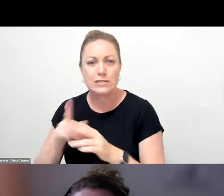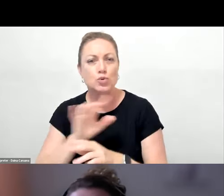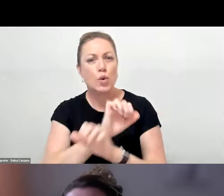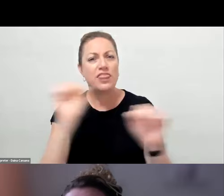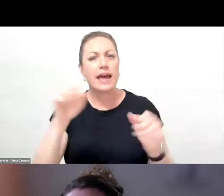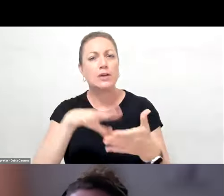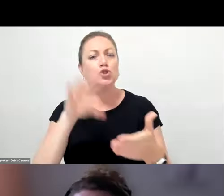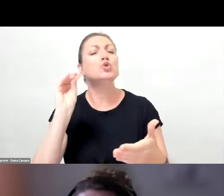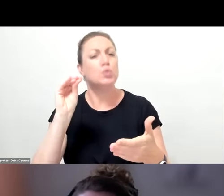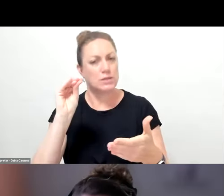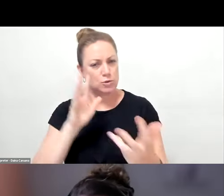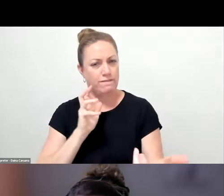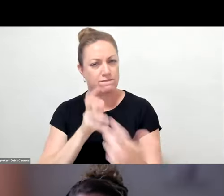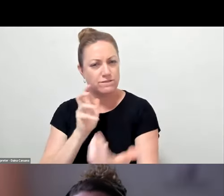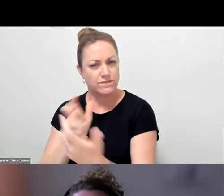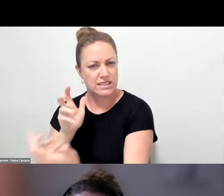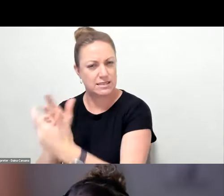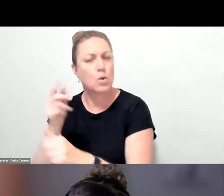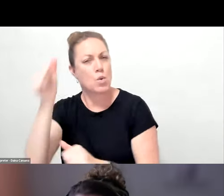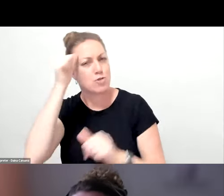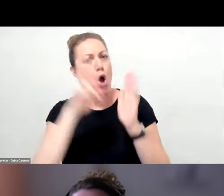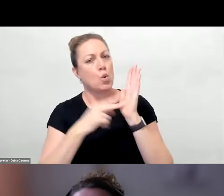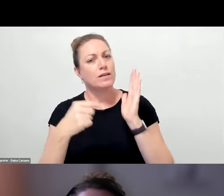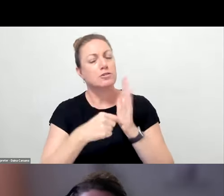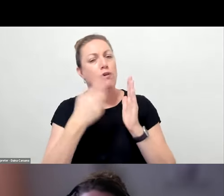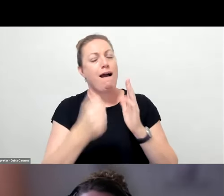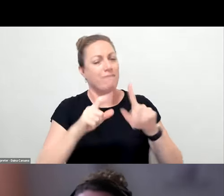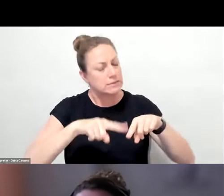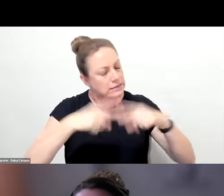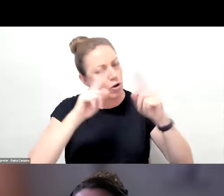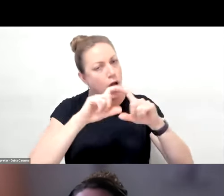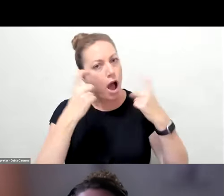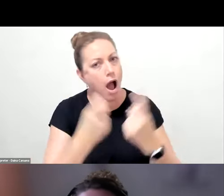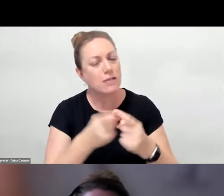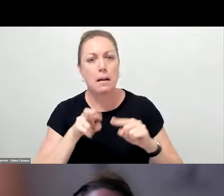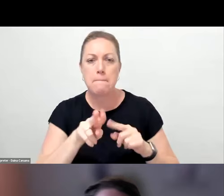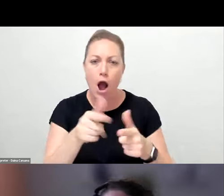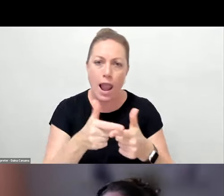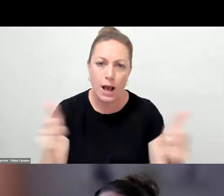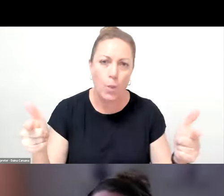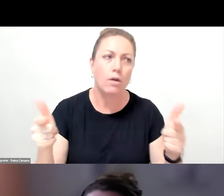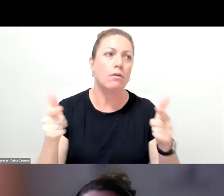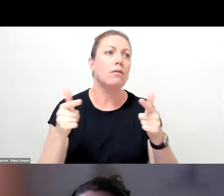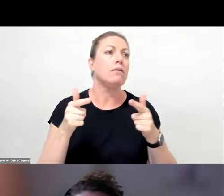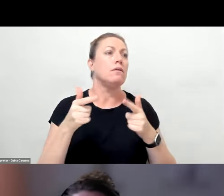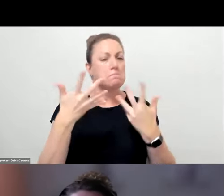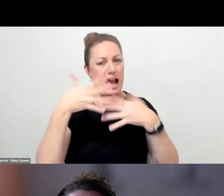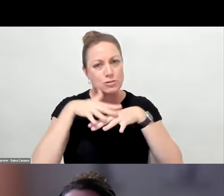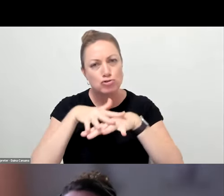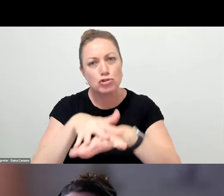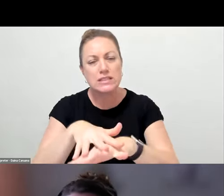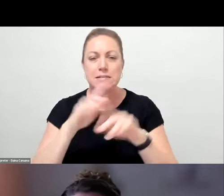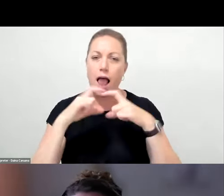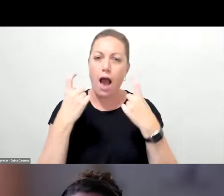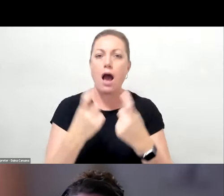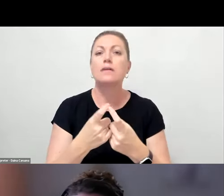Territory, there's a lot of different classrooms and there's bilingual classrooms and mainstream classrooms and they're